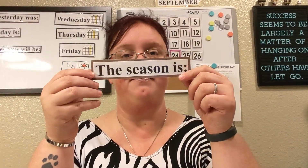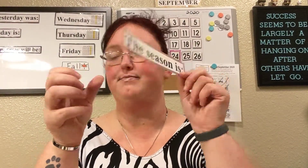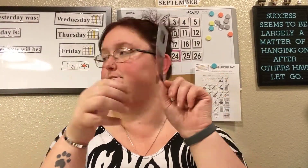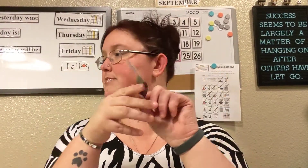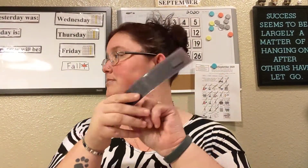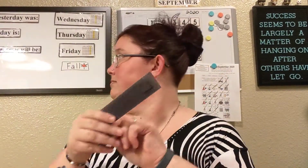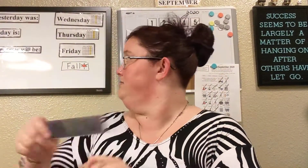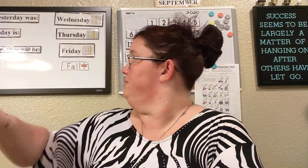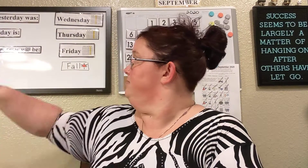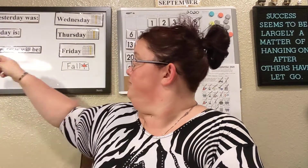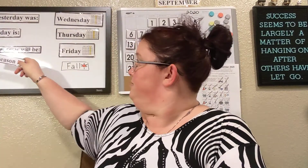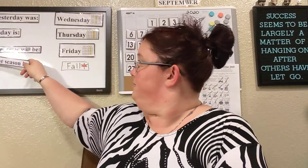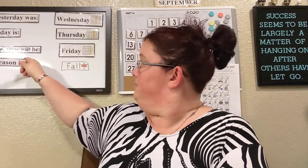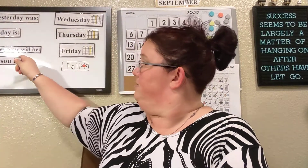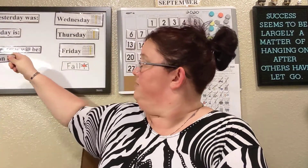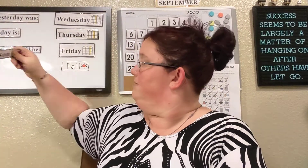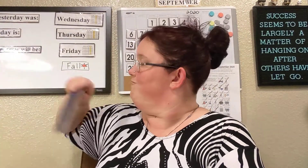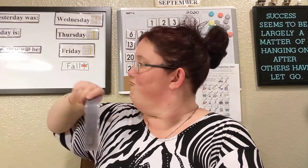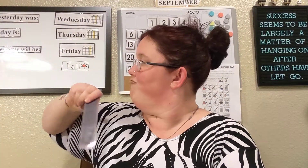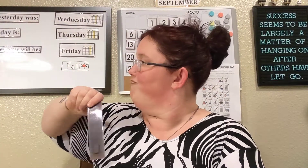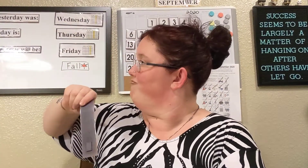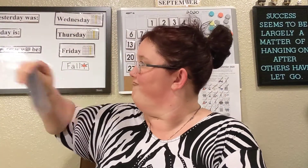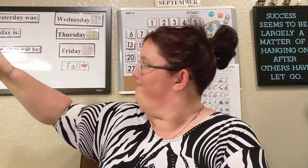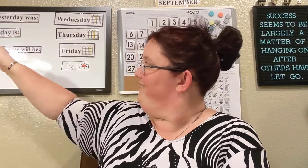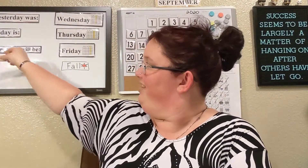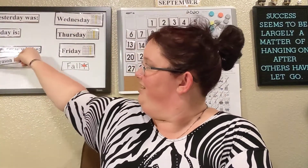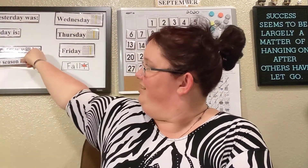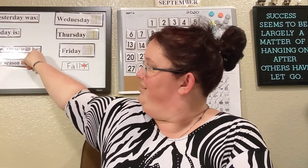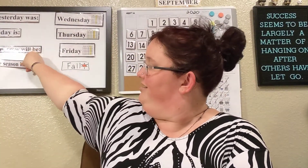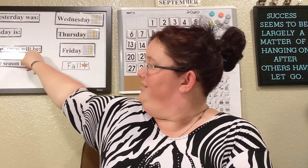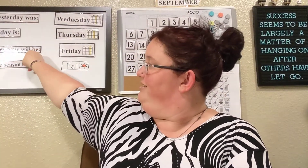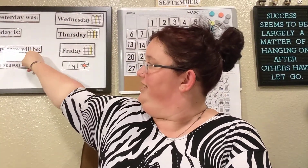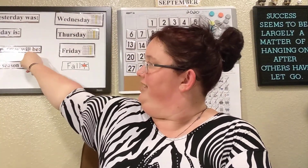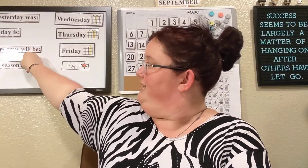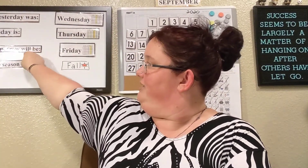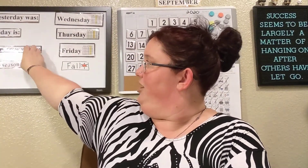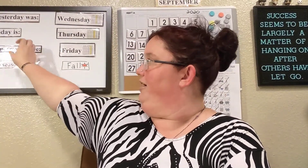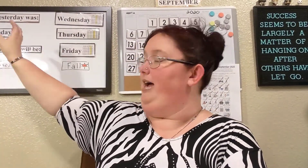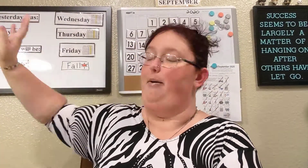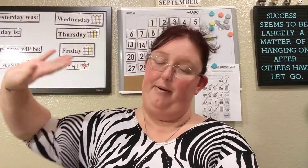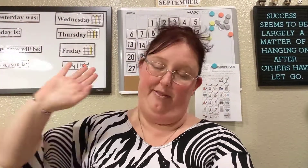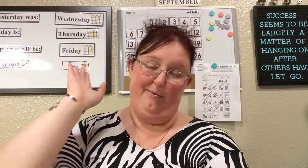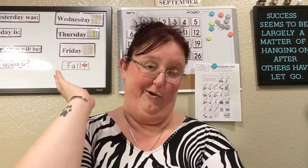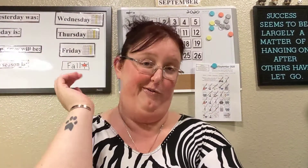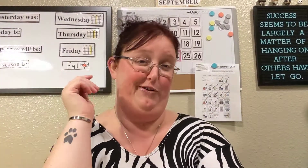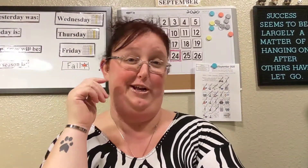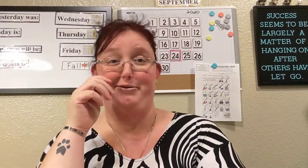see it's already up on the board for you